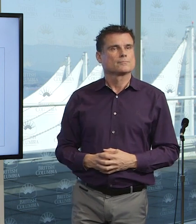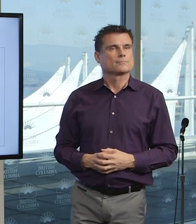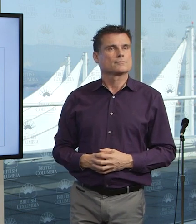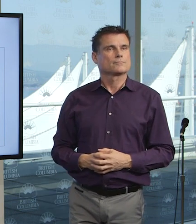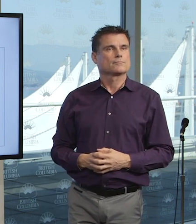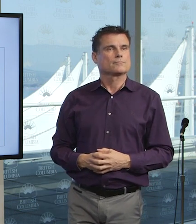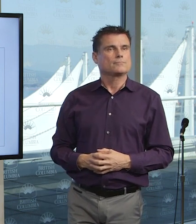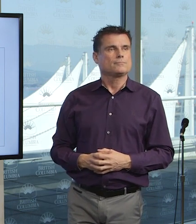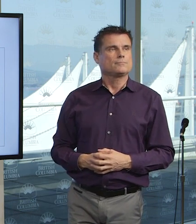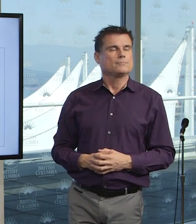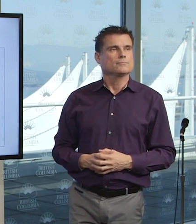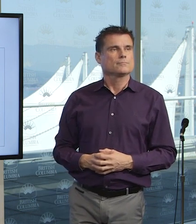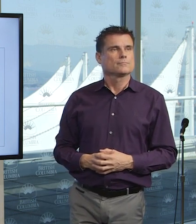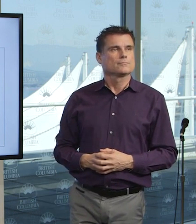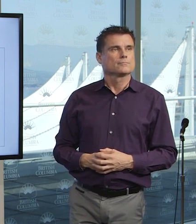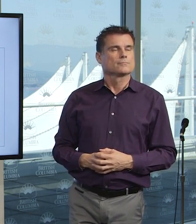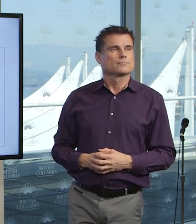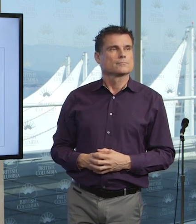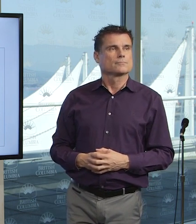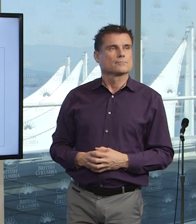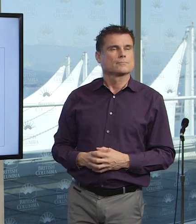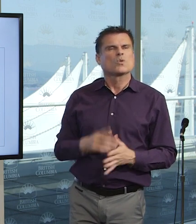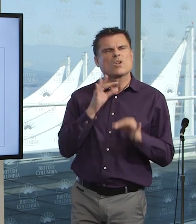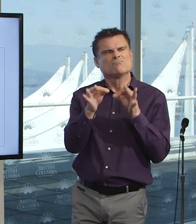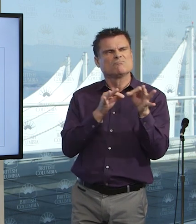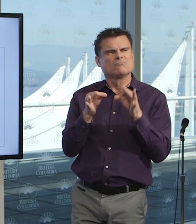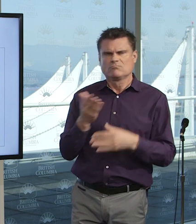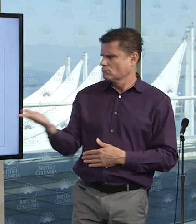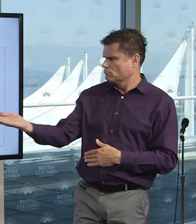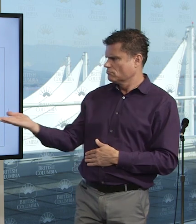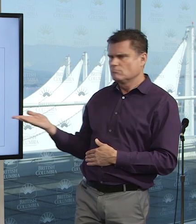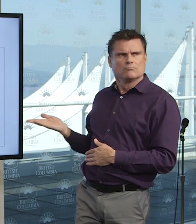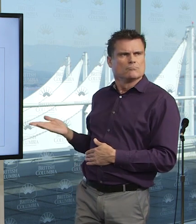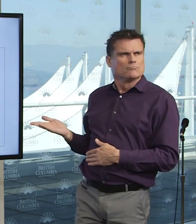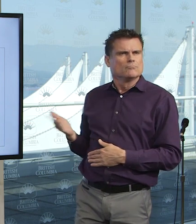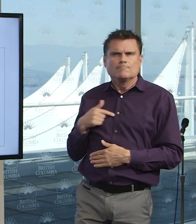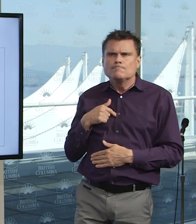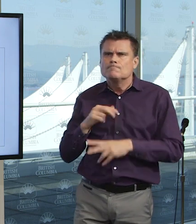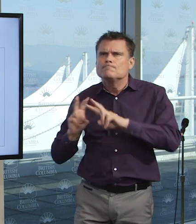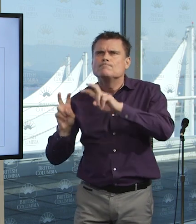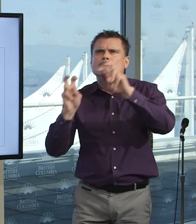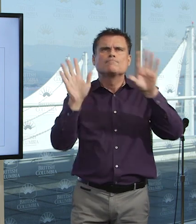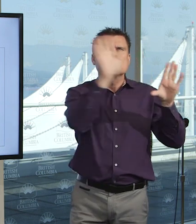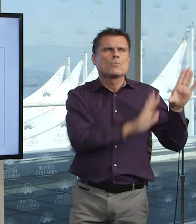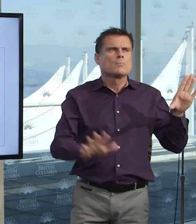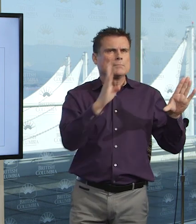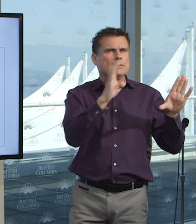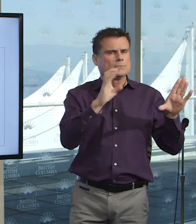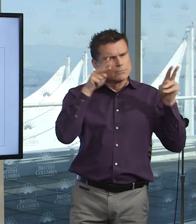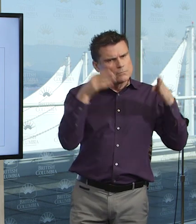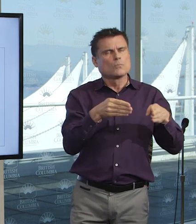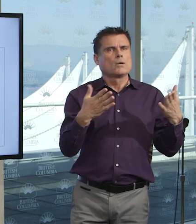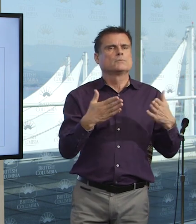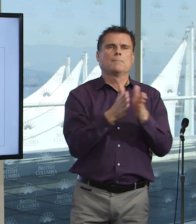about what we do in public health and about epidemiology and epidemiology is the study of the